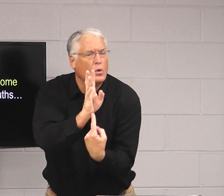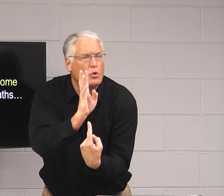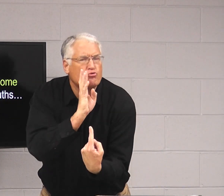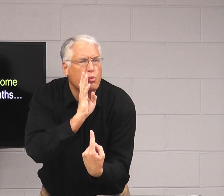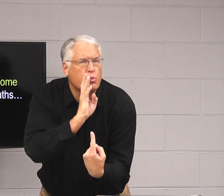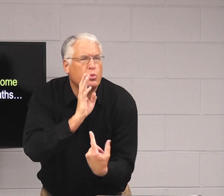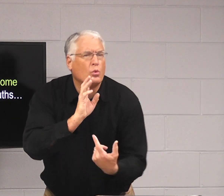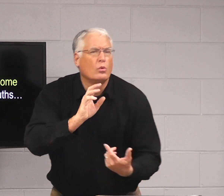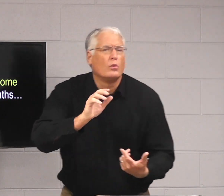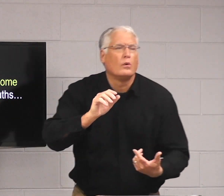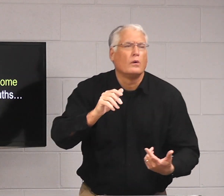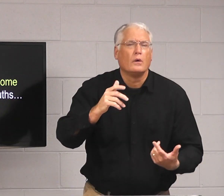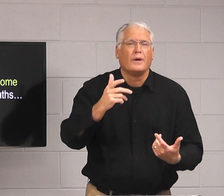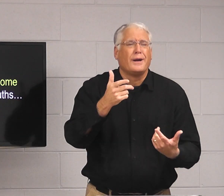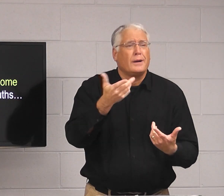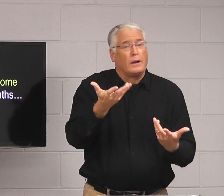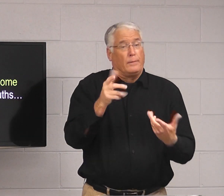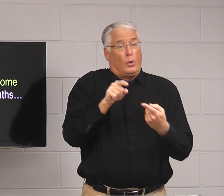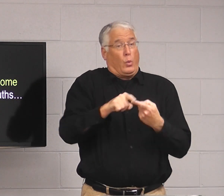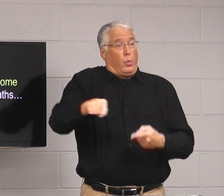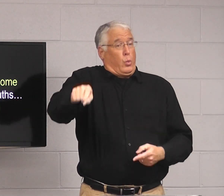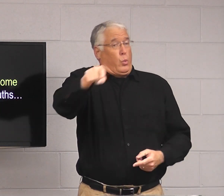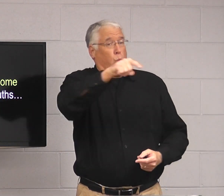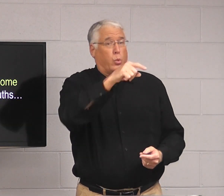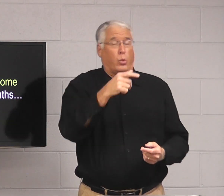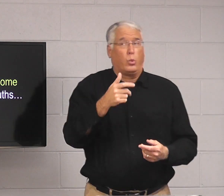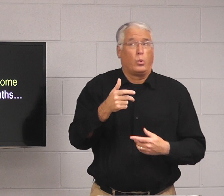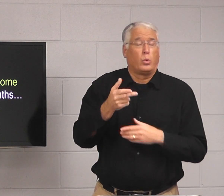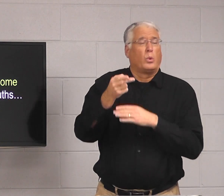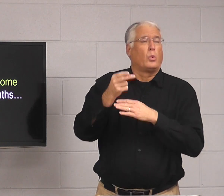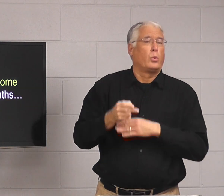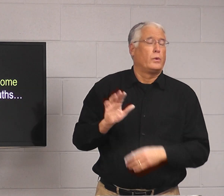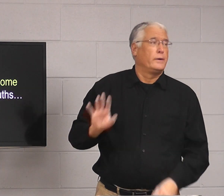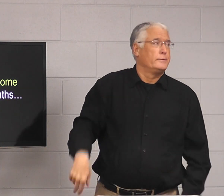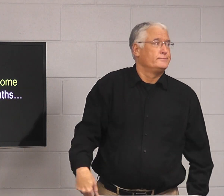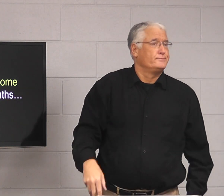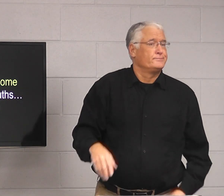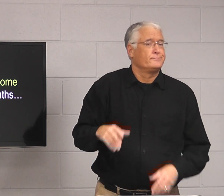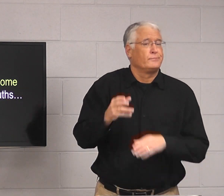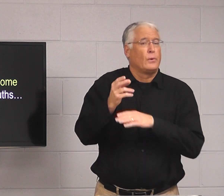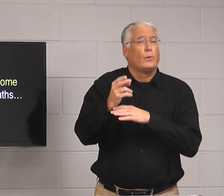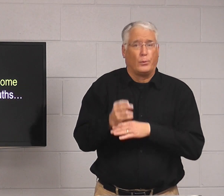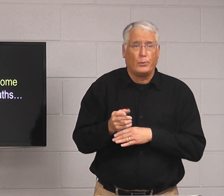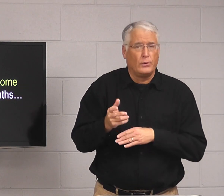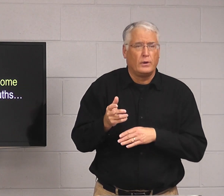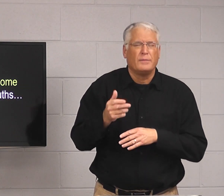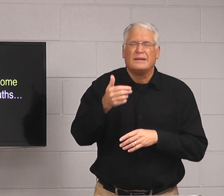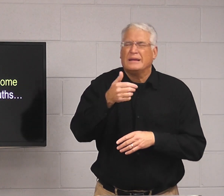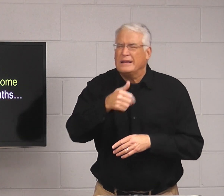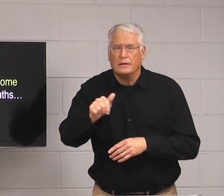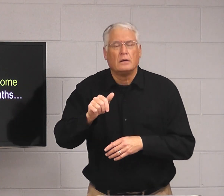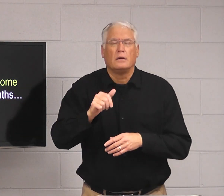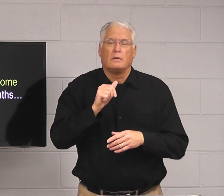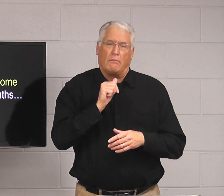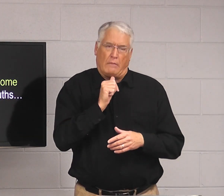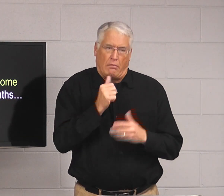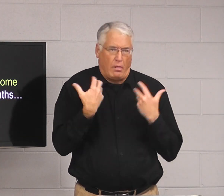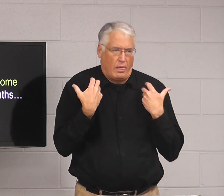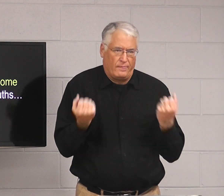So, any talk. Maybe some of you are used to it. But it means